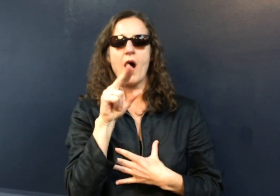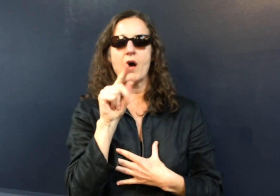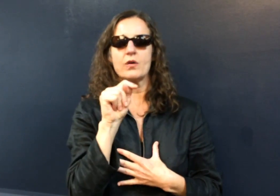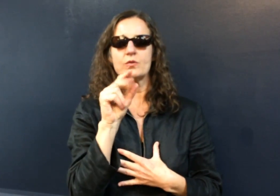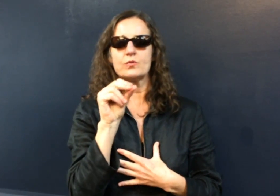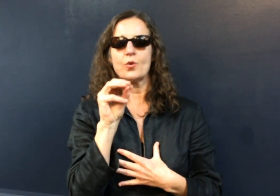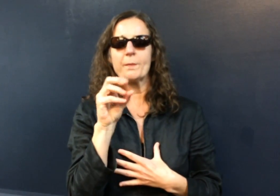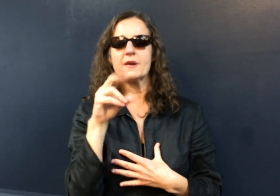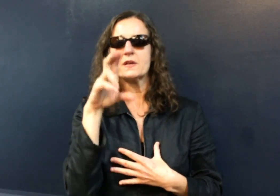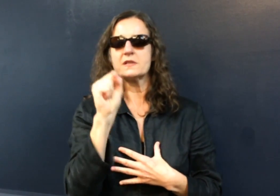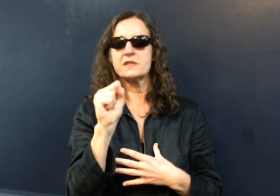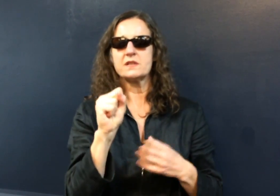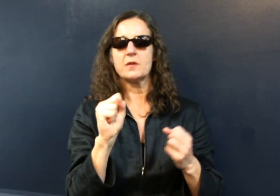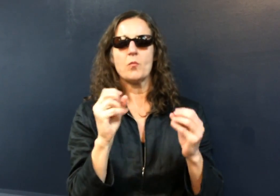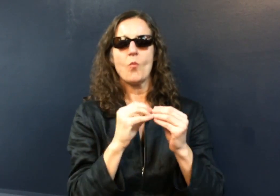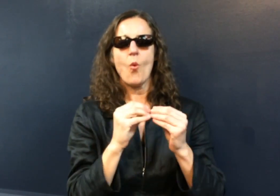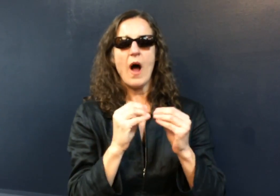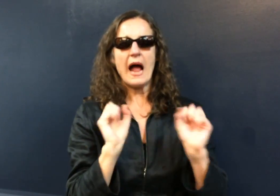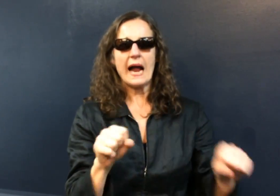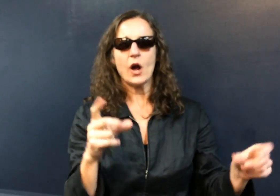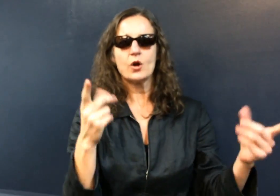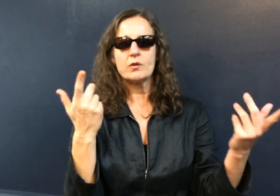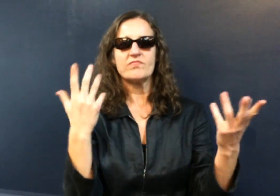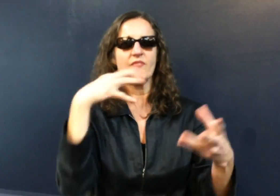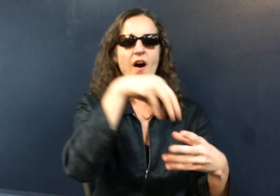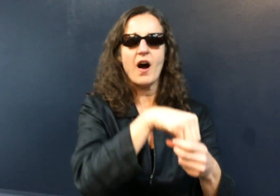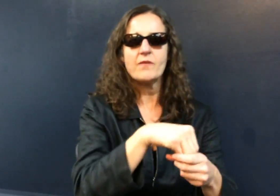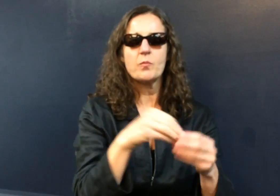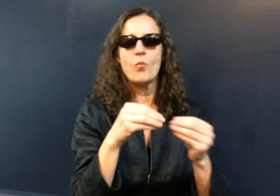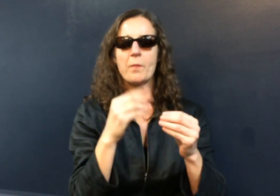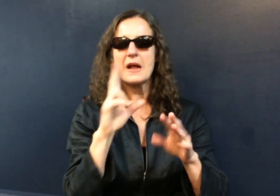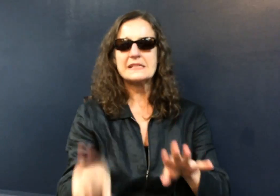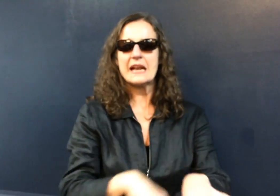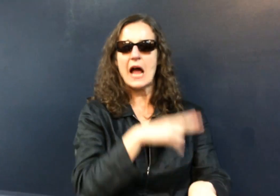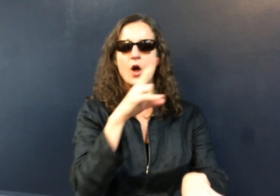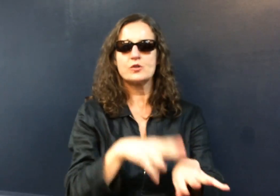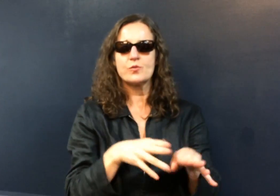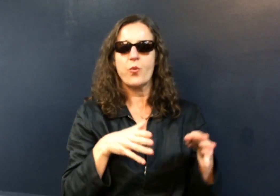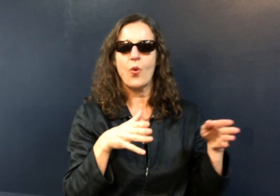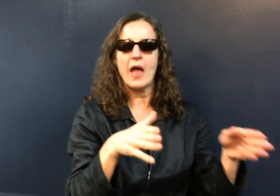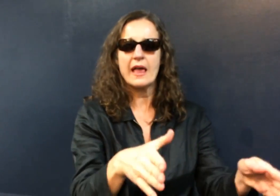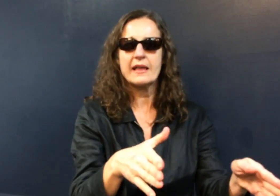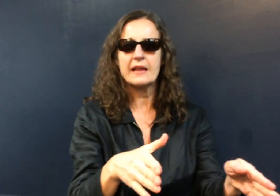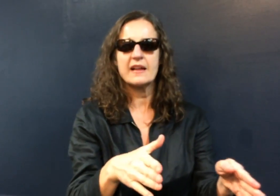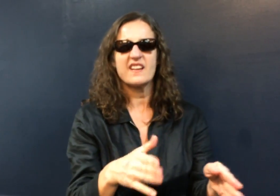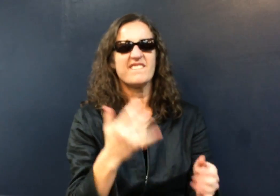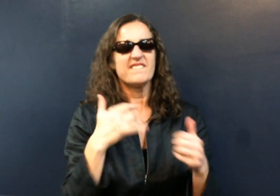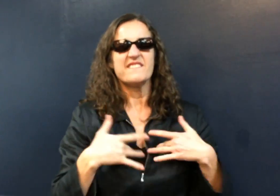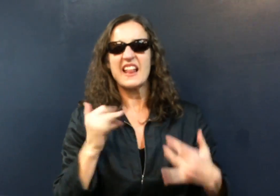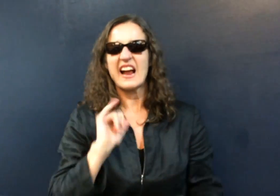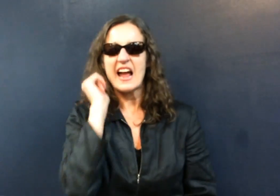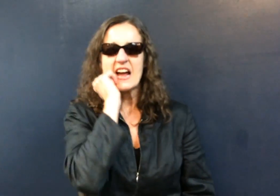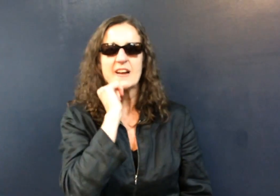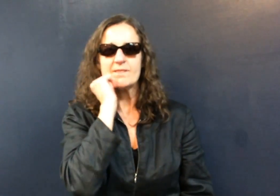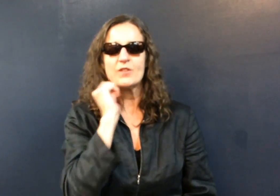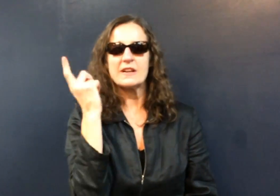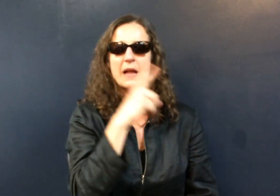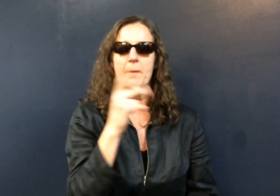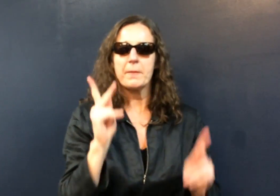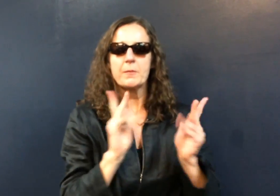become more autonomous, and I can be more involved in a natural way. People